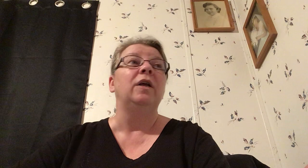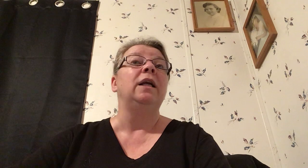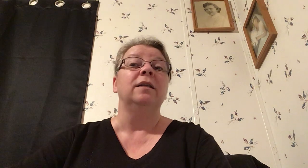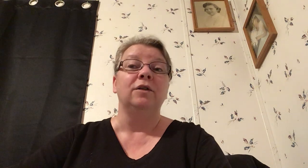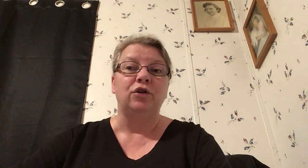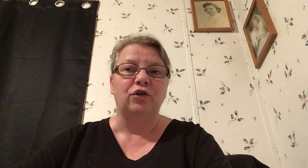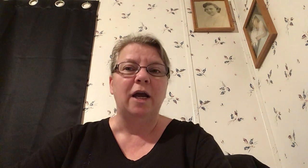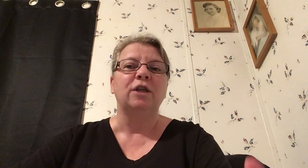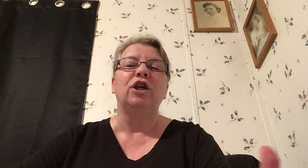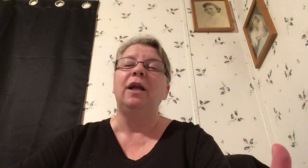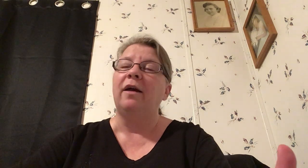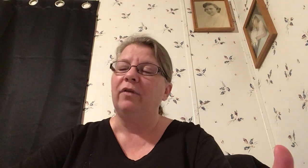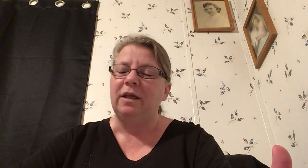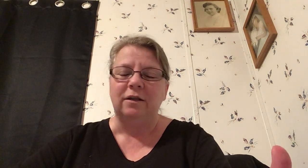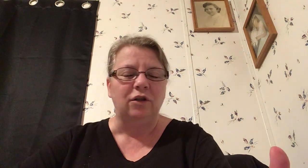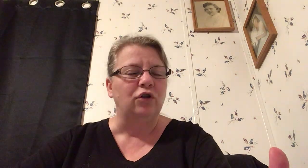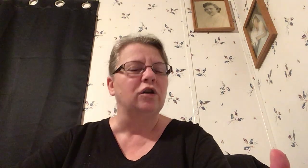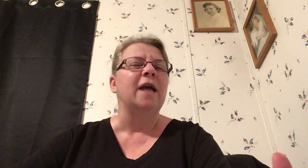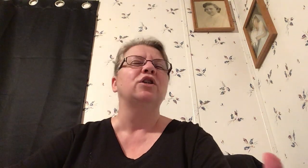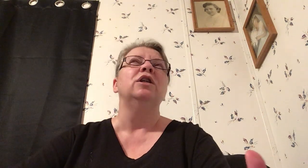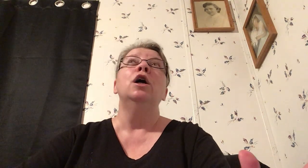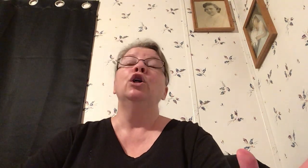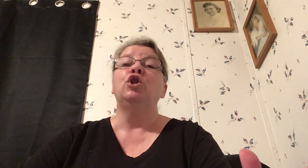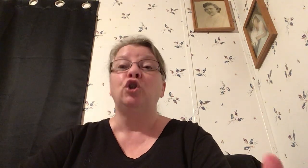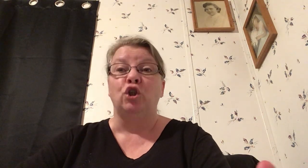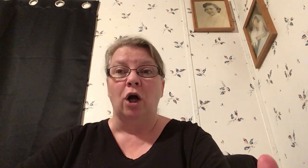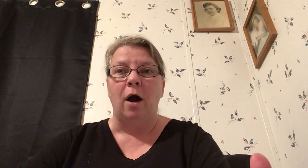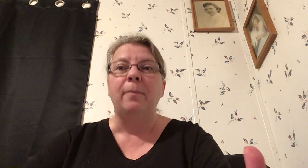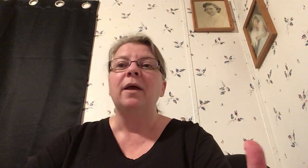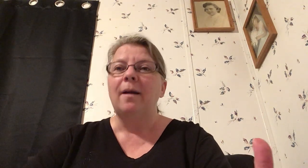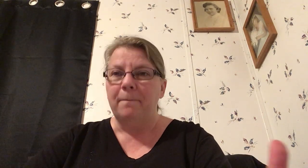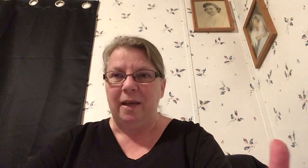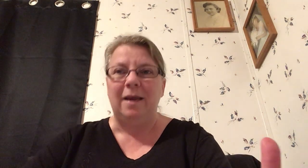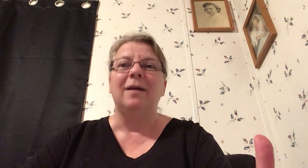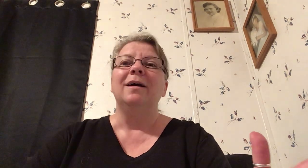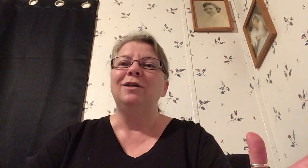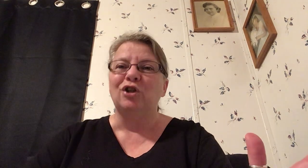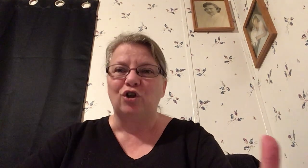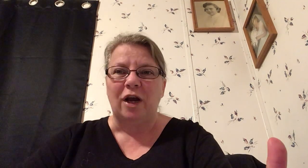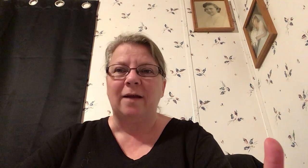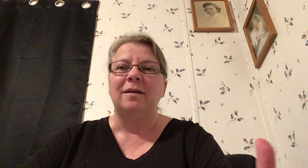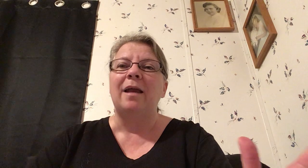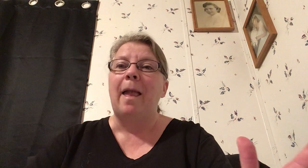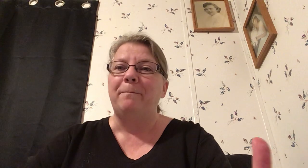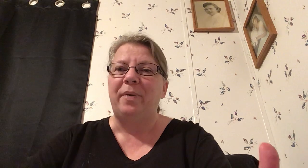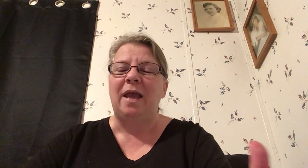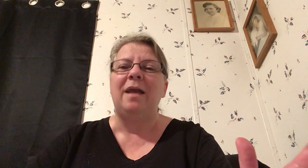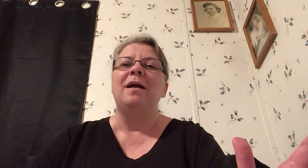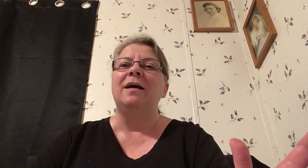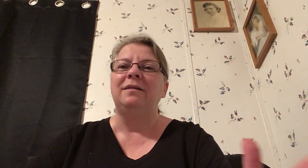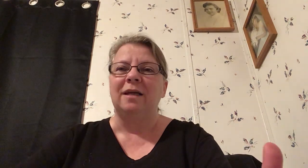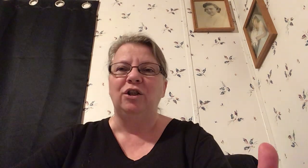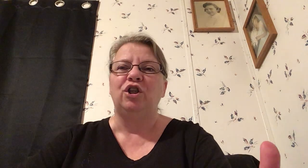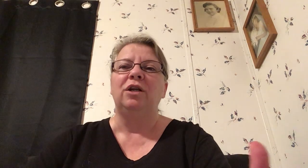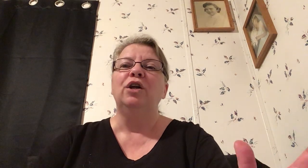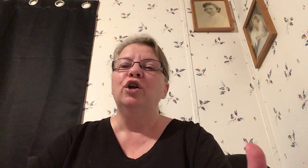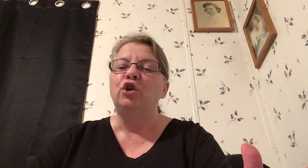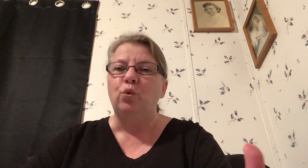it is a distraction everything is a distraction stop being distracted and pay attention to